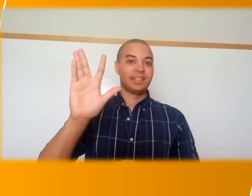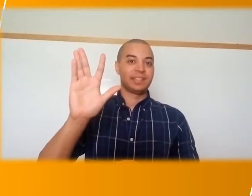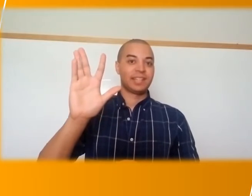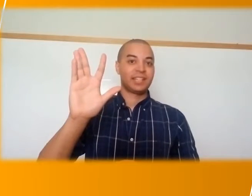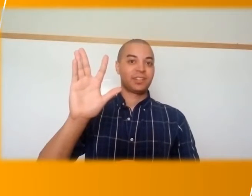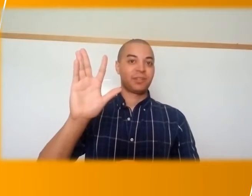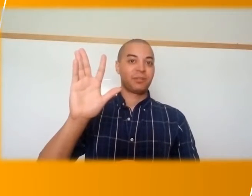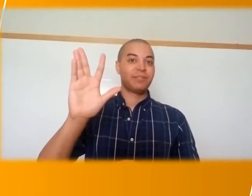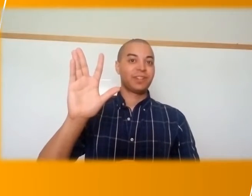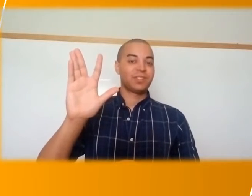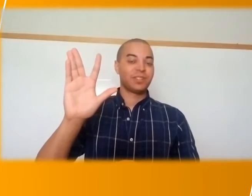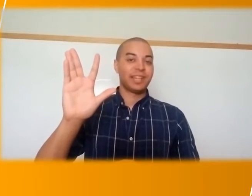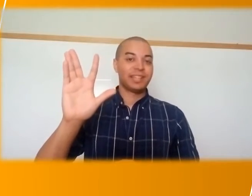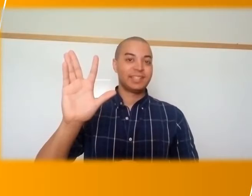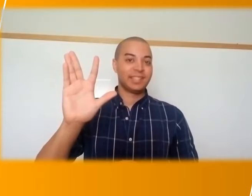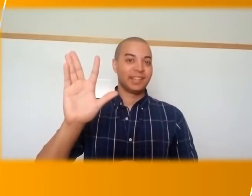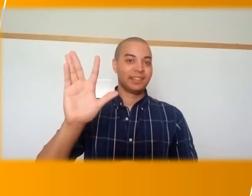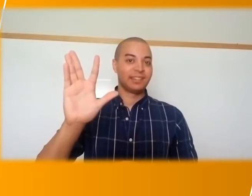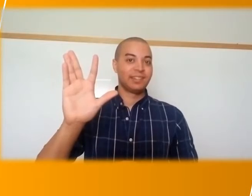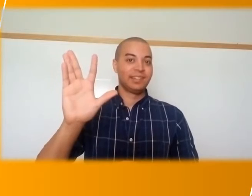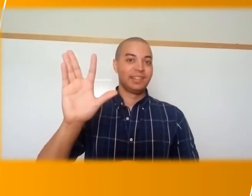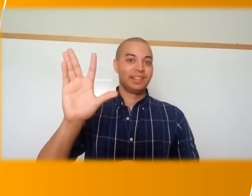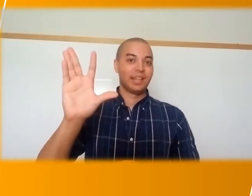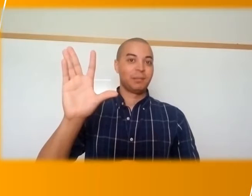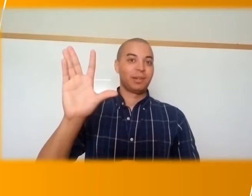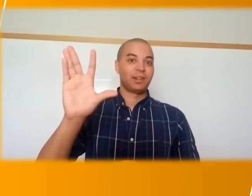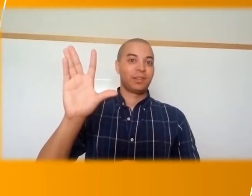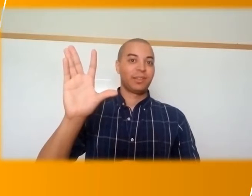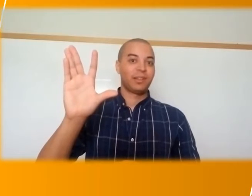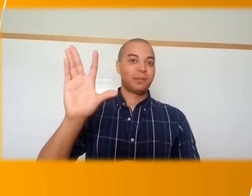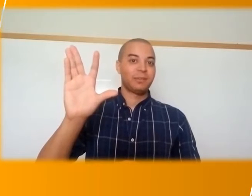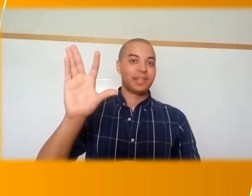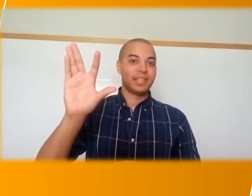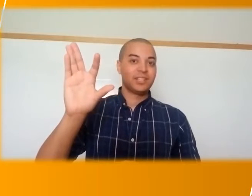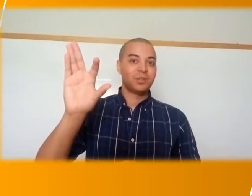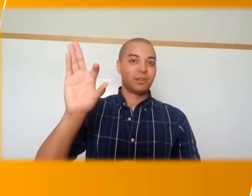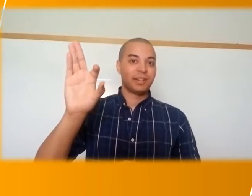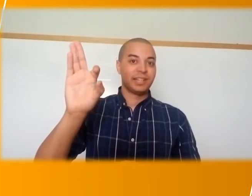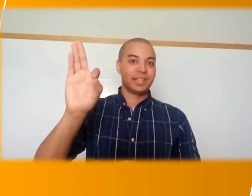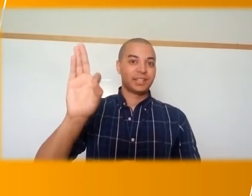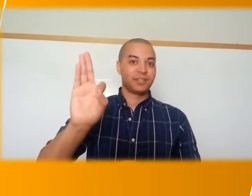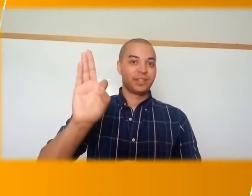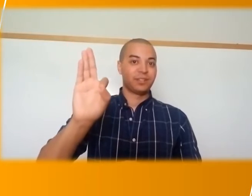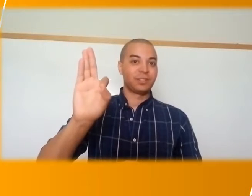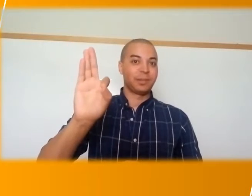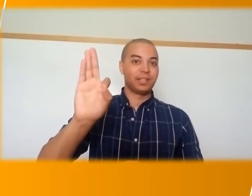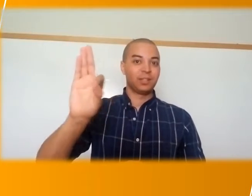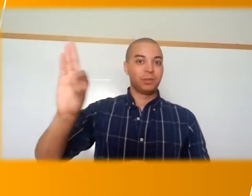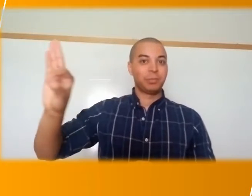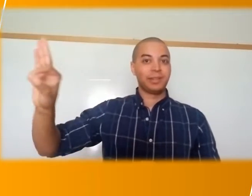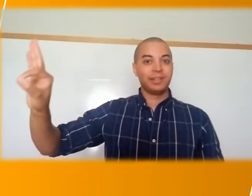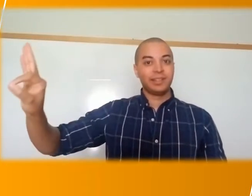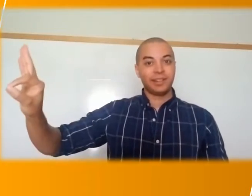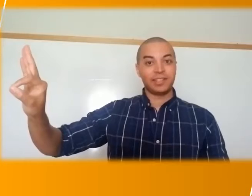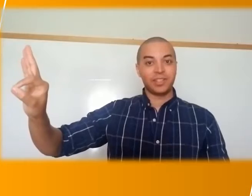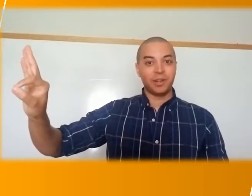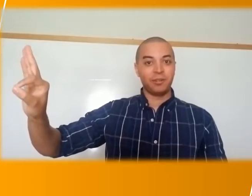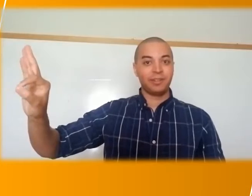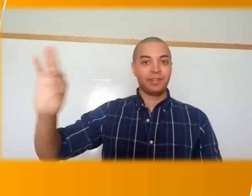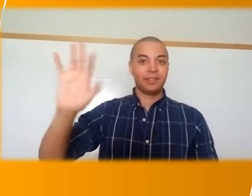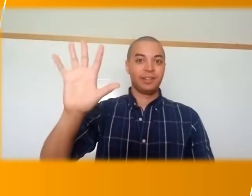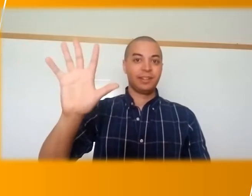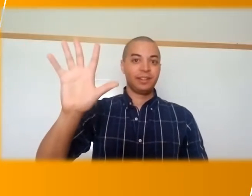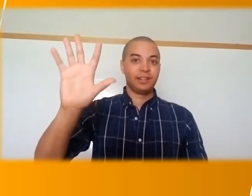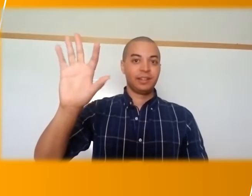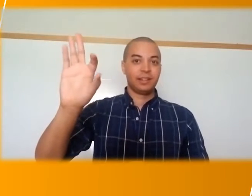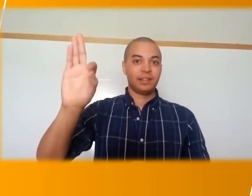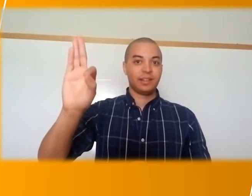and attach our three fingers on the end together and bring our thumb into our index finger to make a loop, like so.